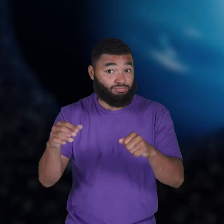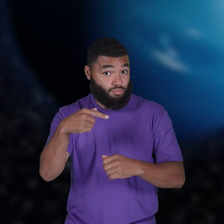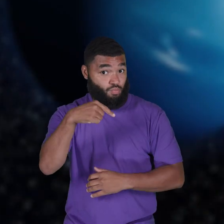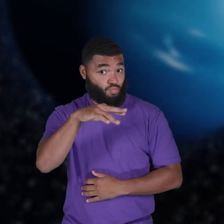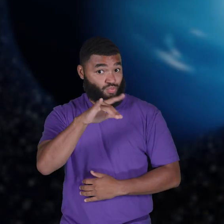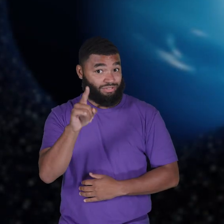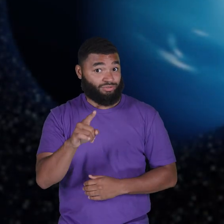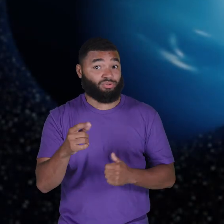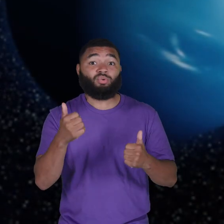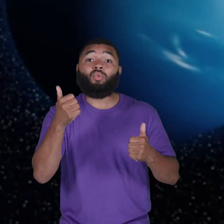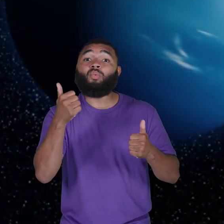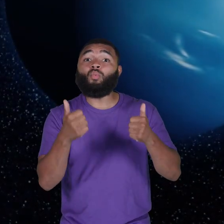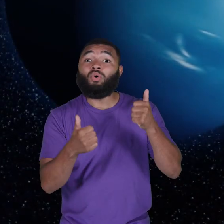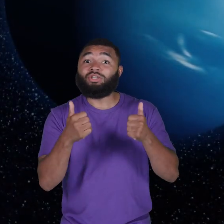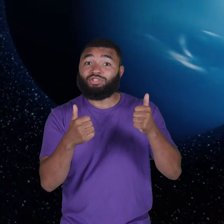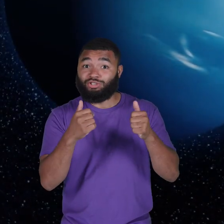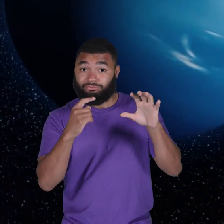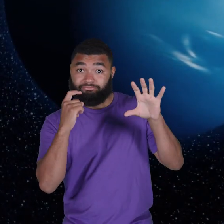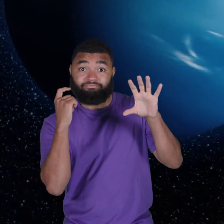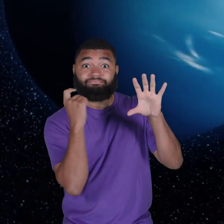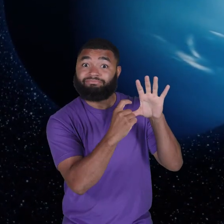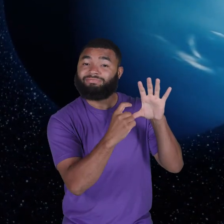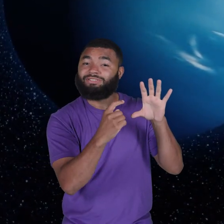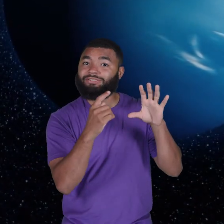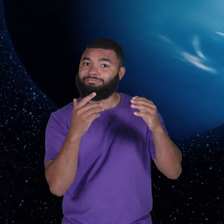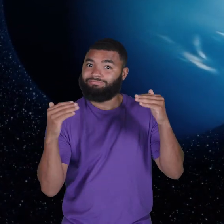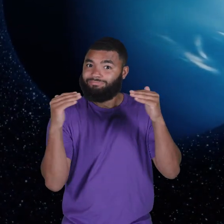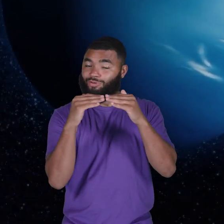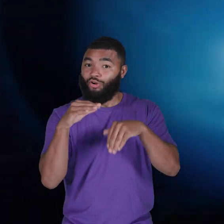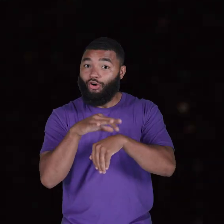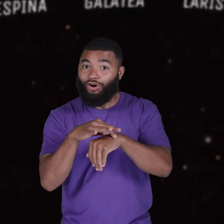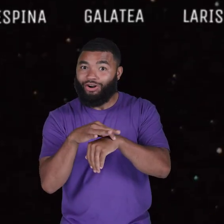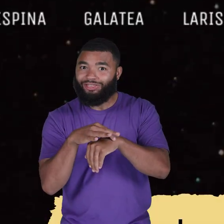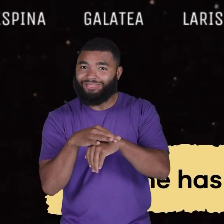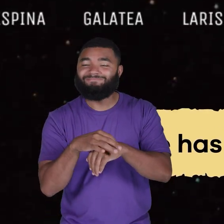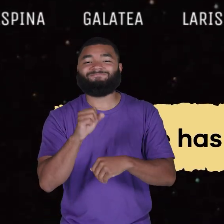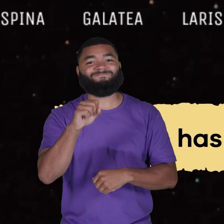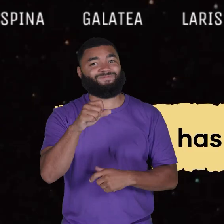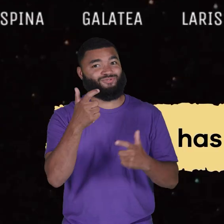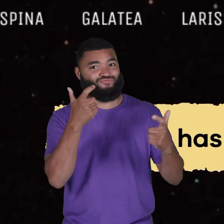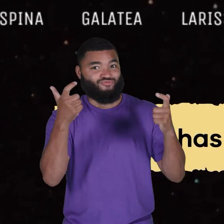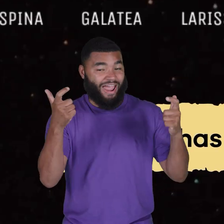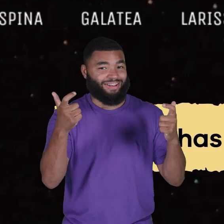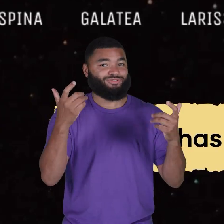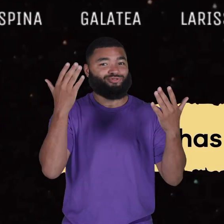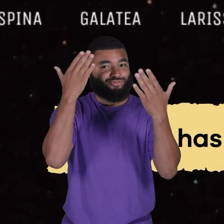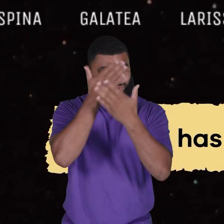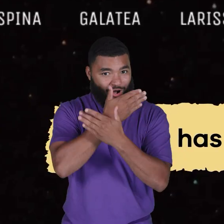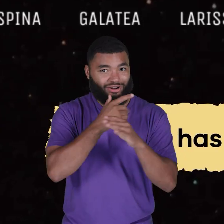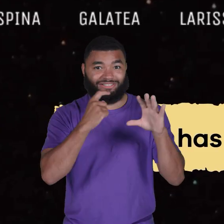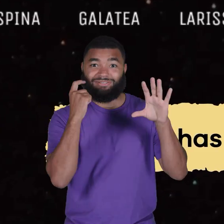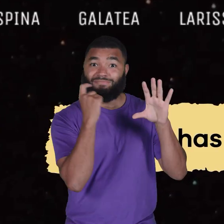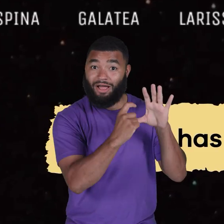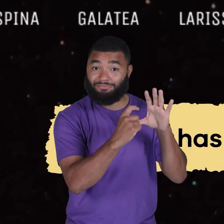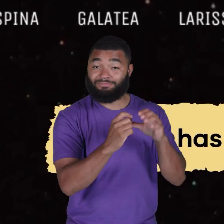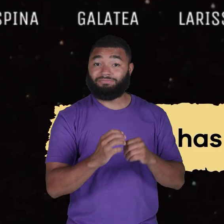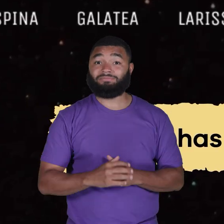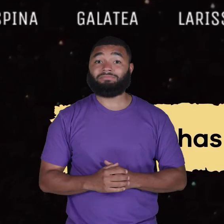Earth? The Great Dark Spot. Neptune has 16 moons, with names like Triton,